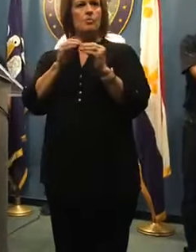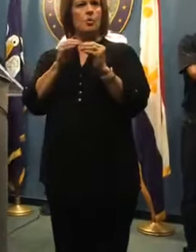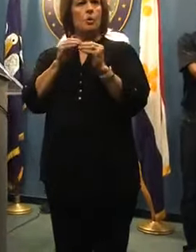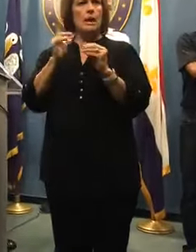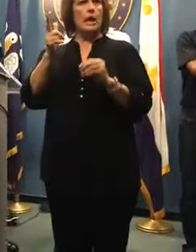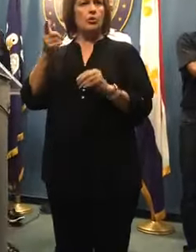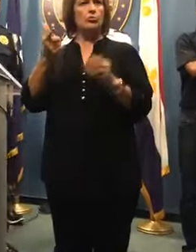Yeah.